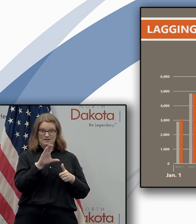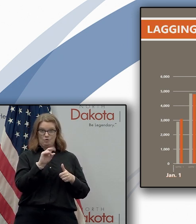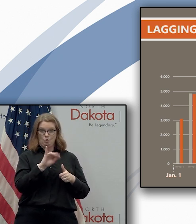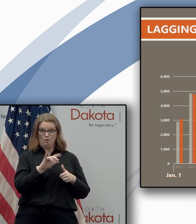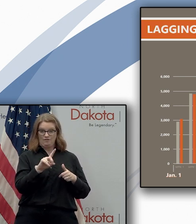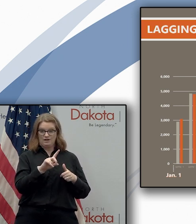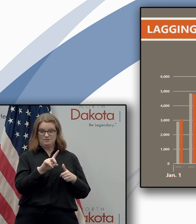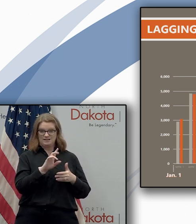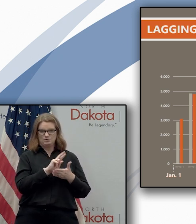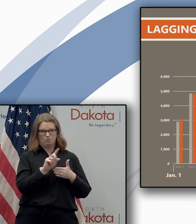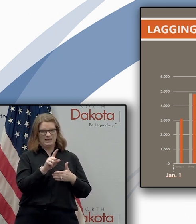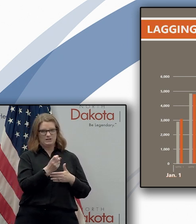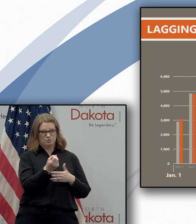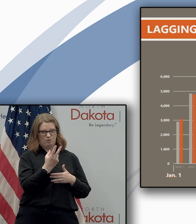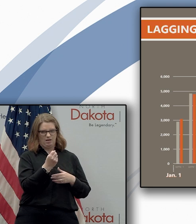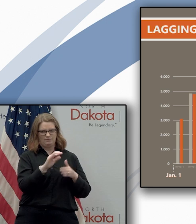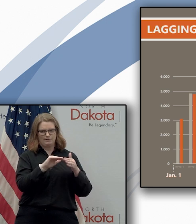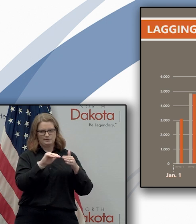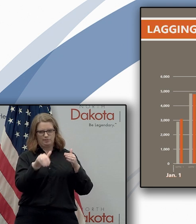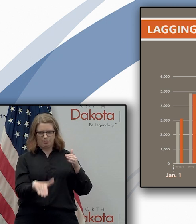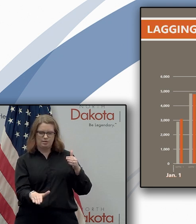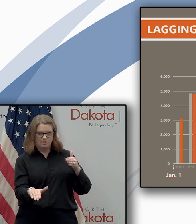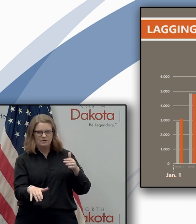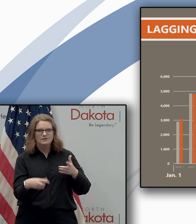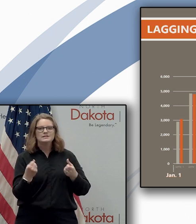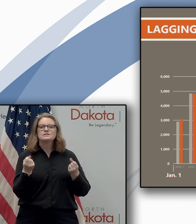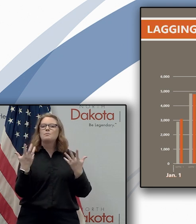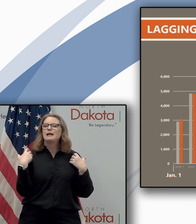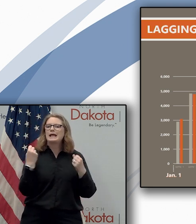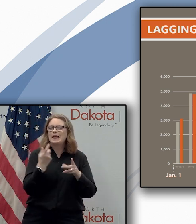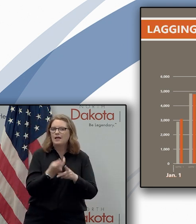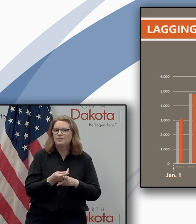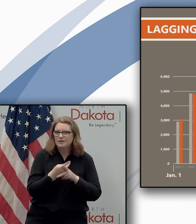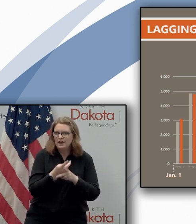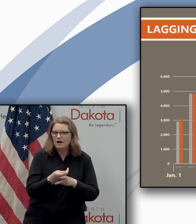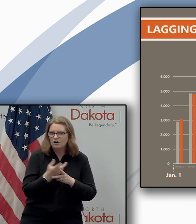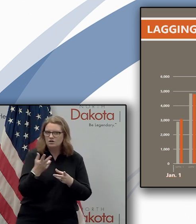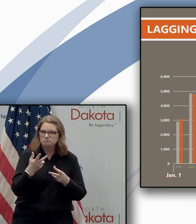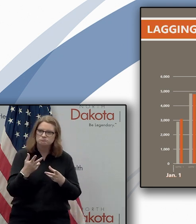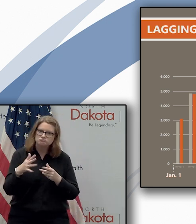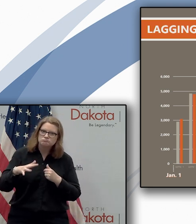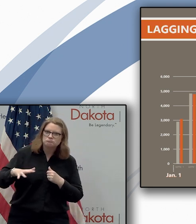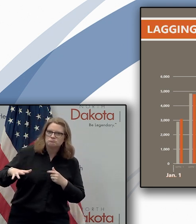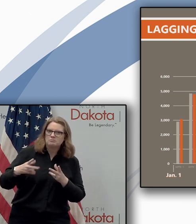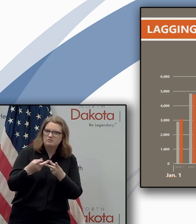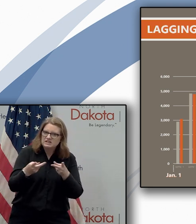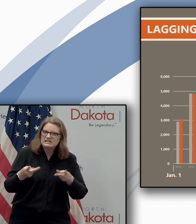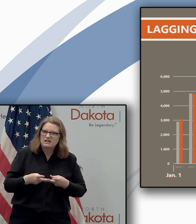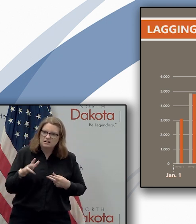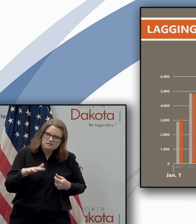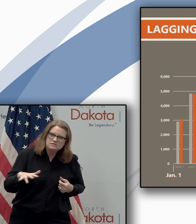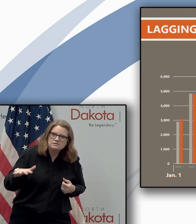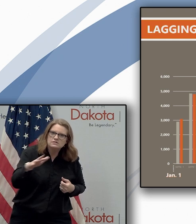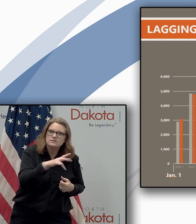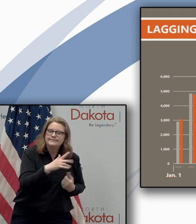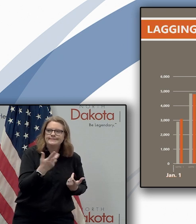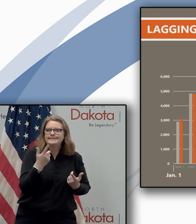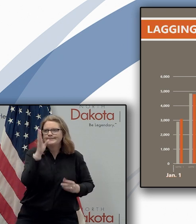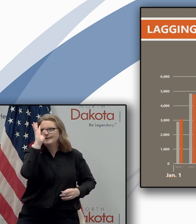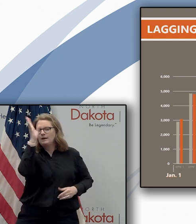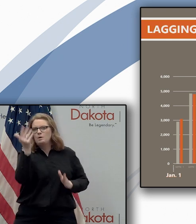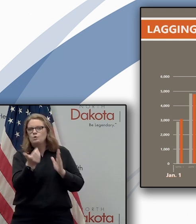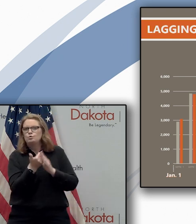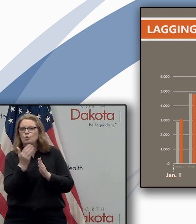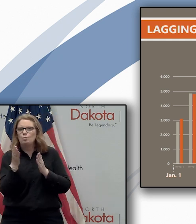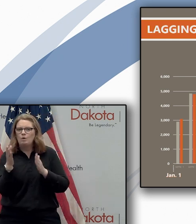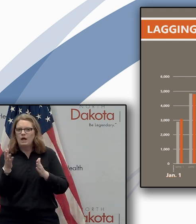many health care facilities across north dakota are getting creative to modify their systems to help parents and patients